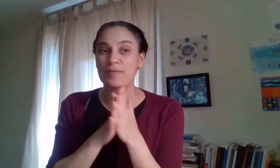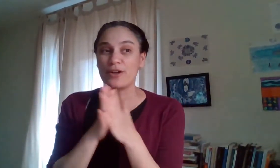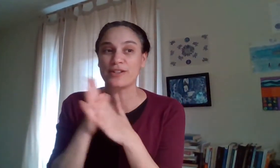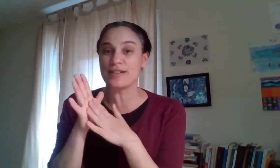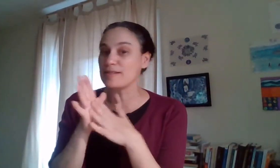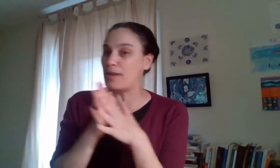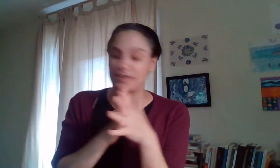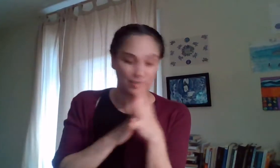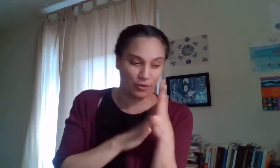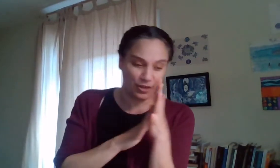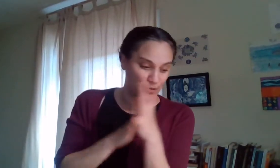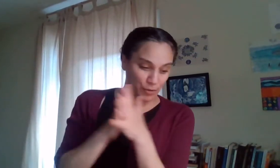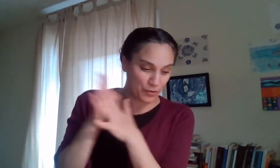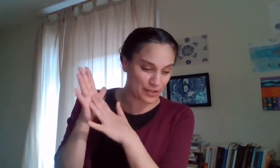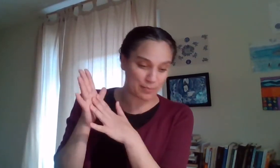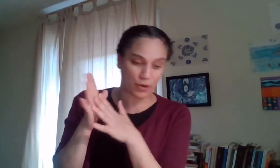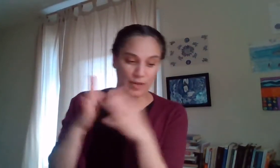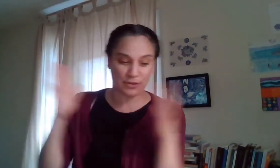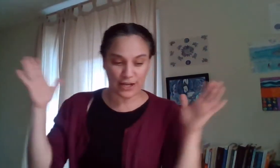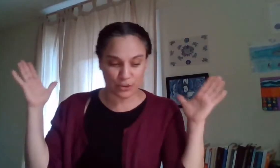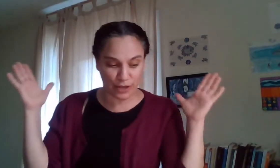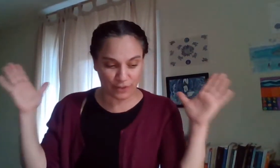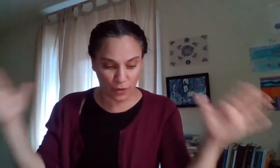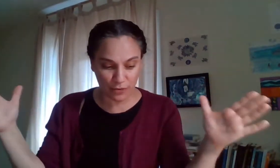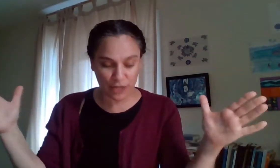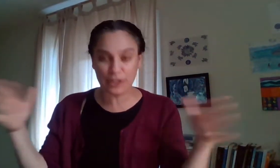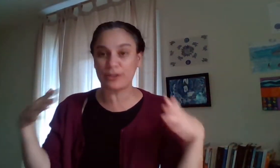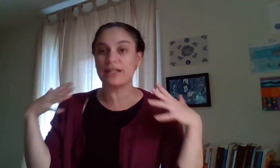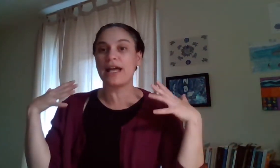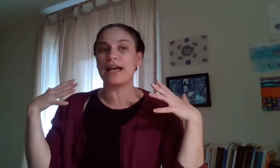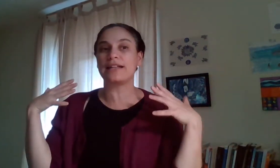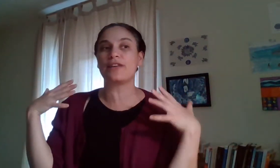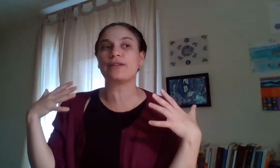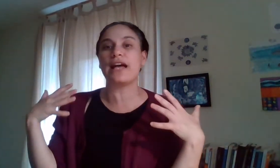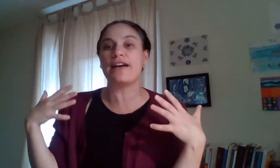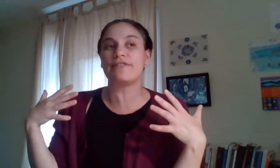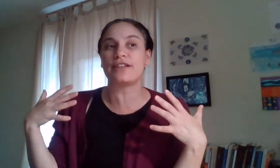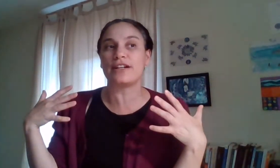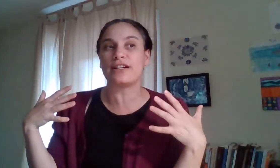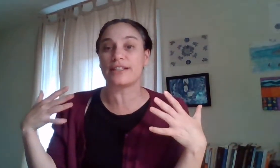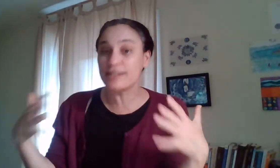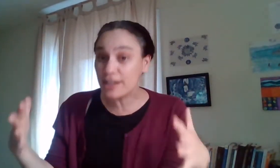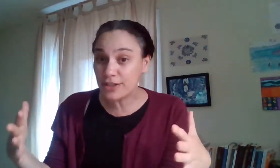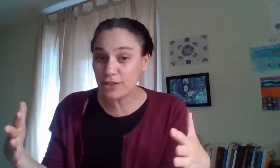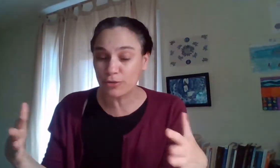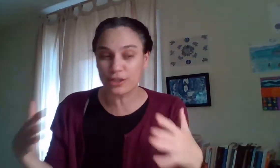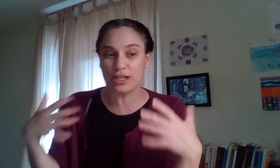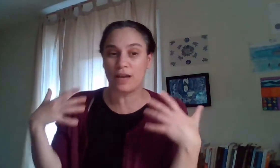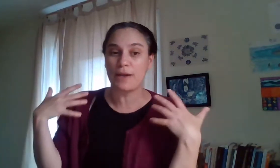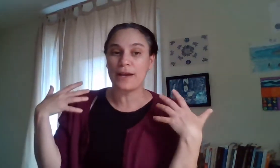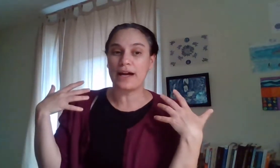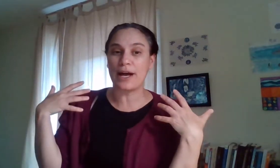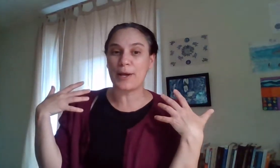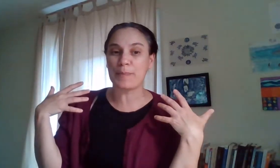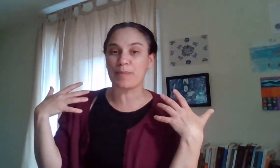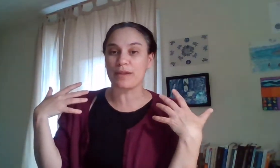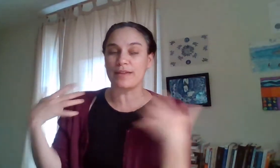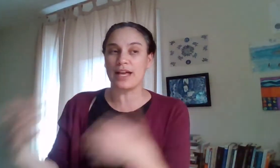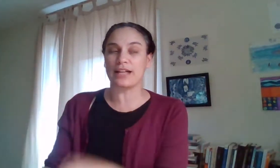there are still spots in all in both these programs right so we have the one week retreat and then we have the accelerated workshop um that